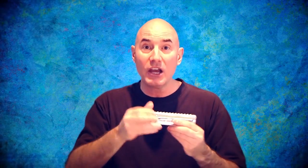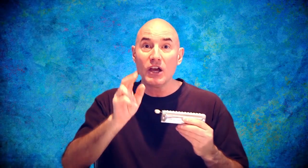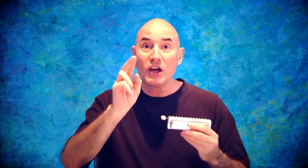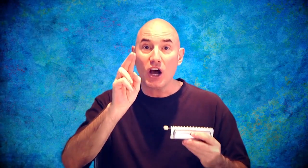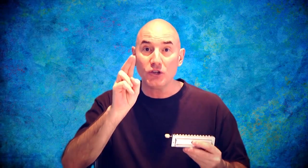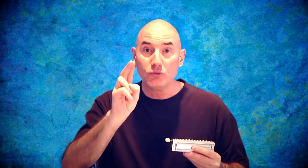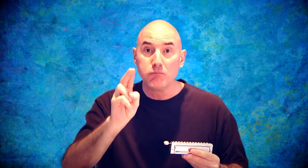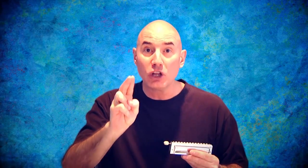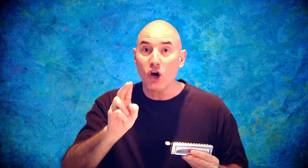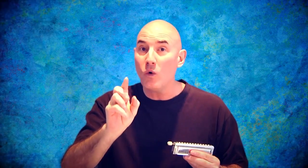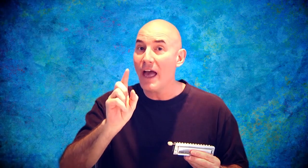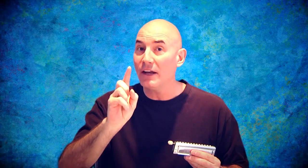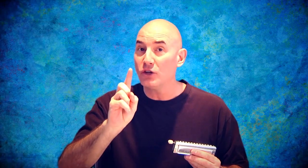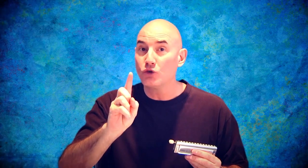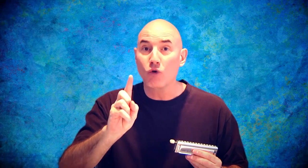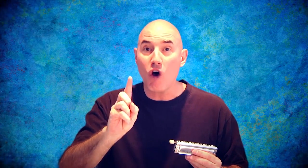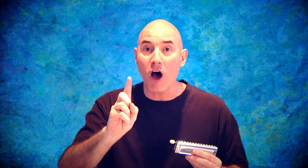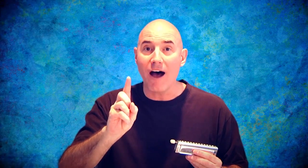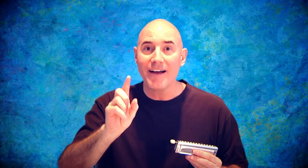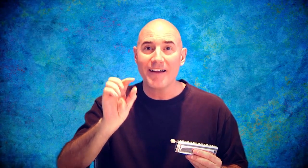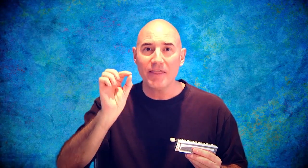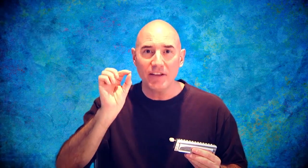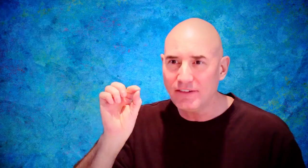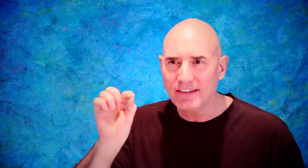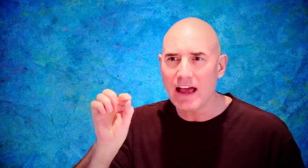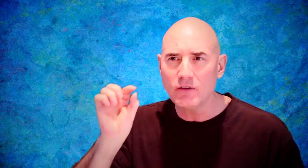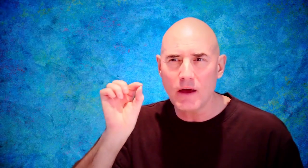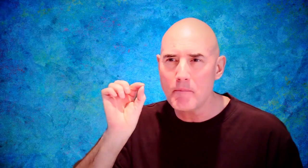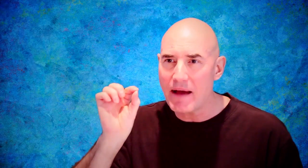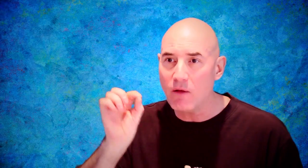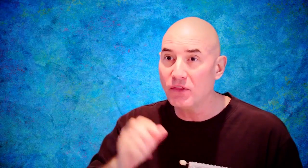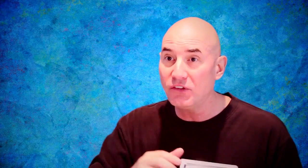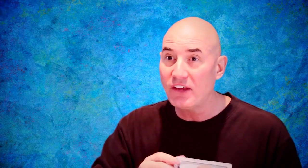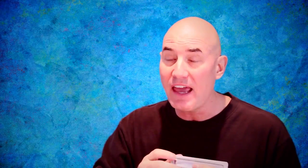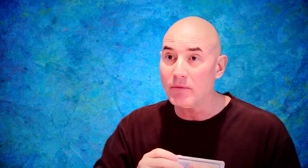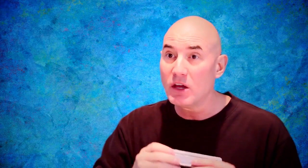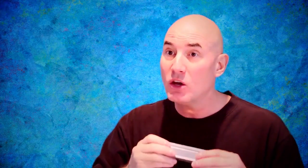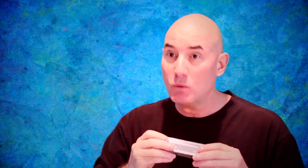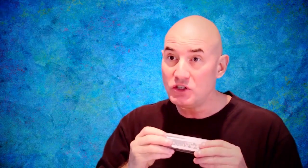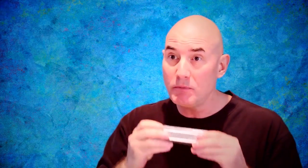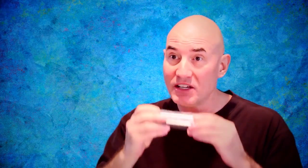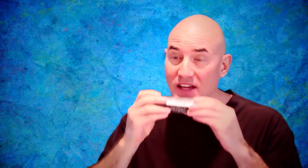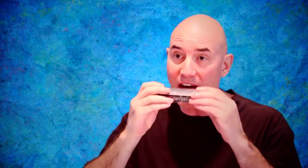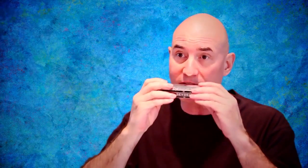a blow and a draw that sound about the same, which you must have.